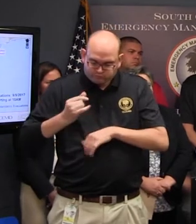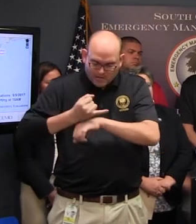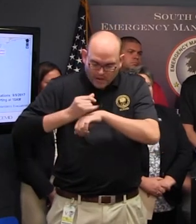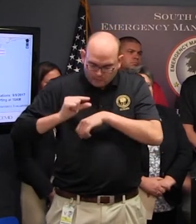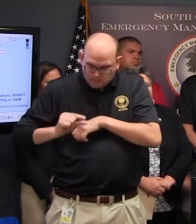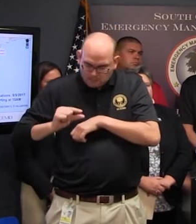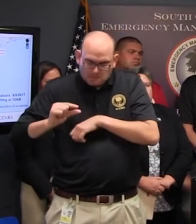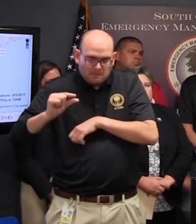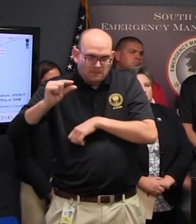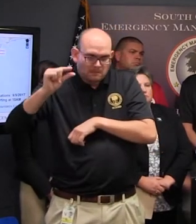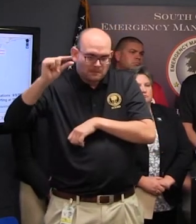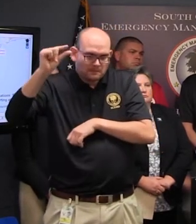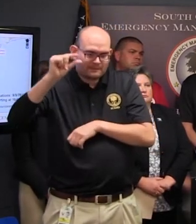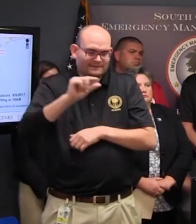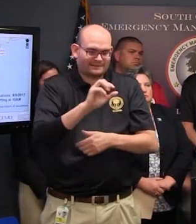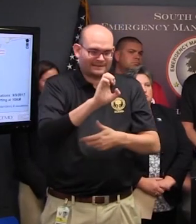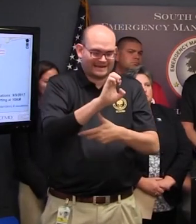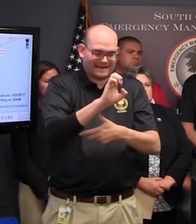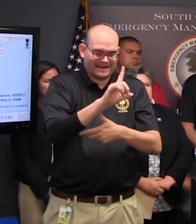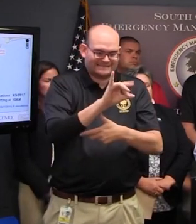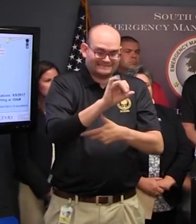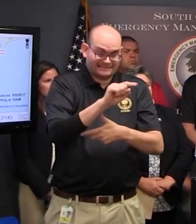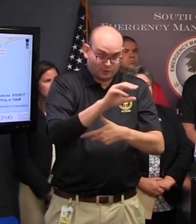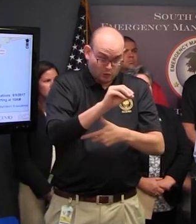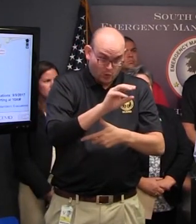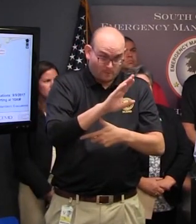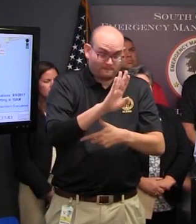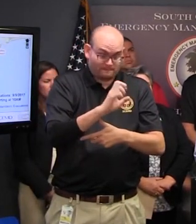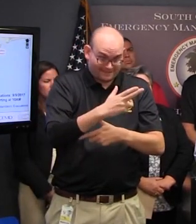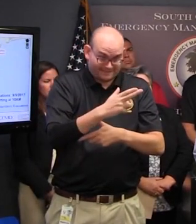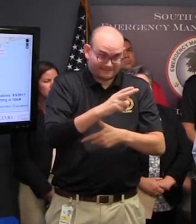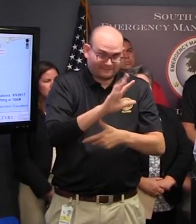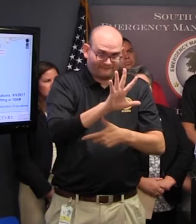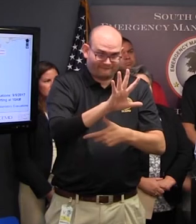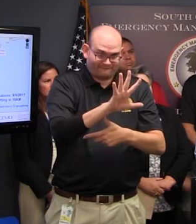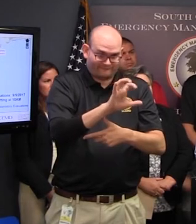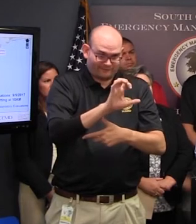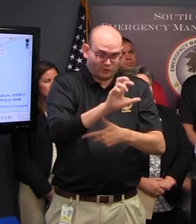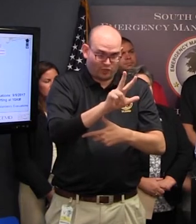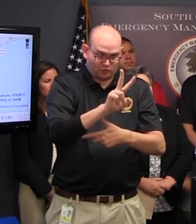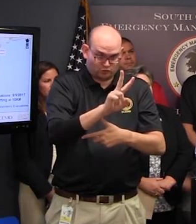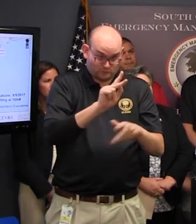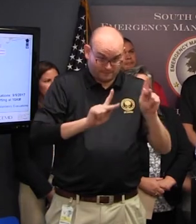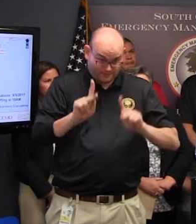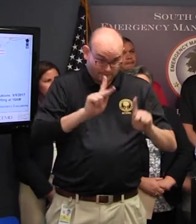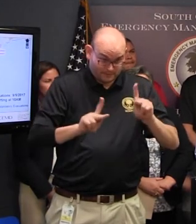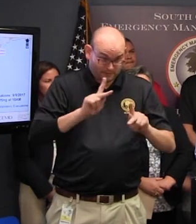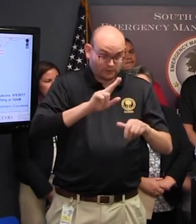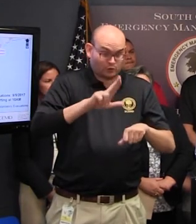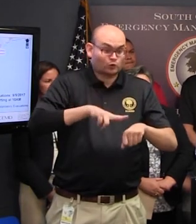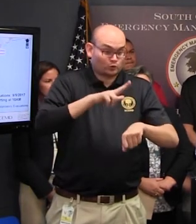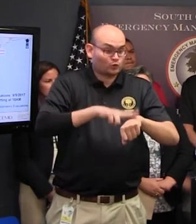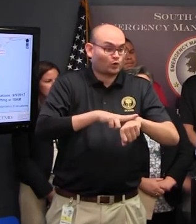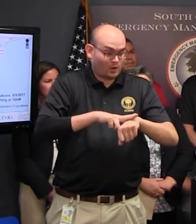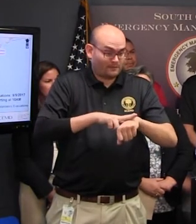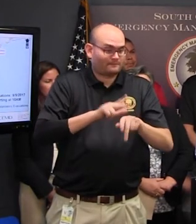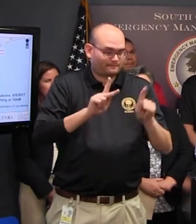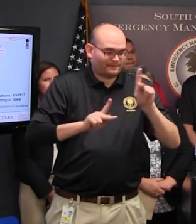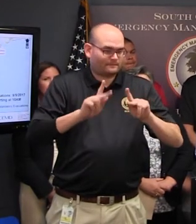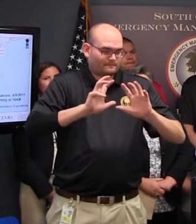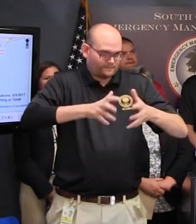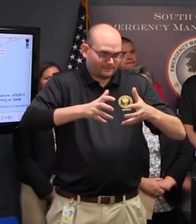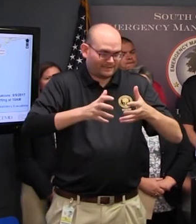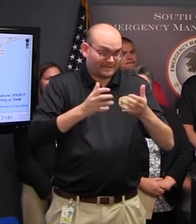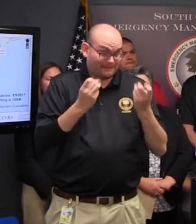In Edisto Beach 532 people and this is the normal population. don't know how many people are home but